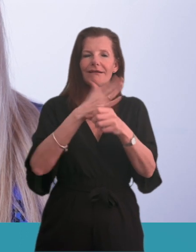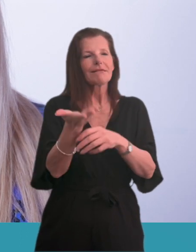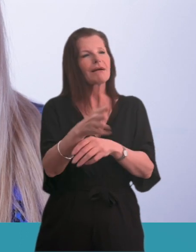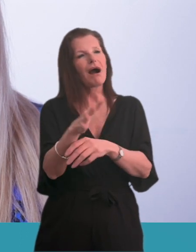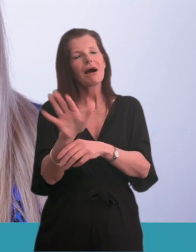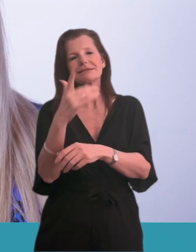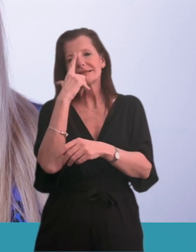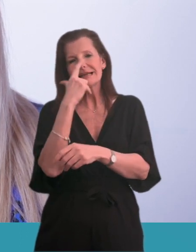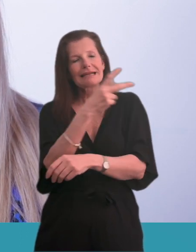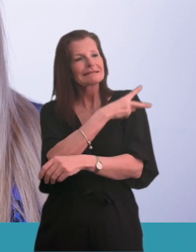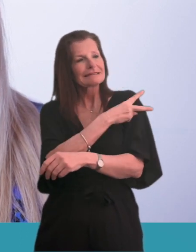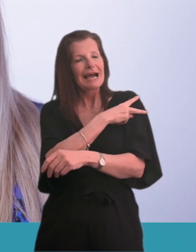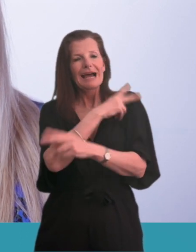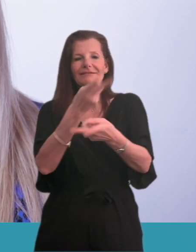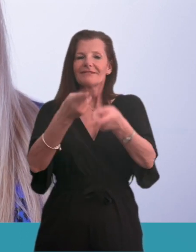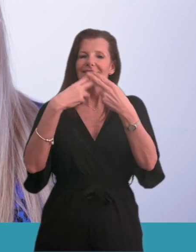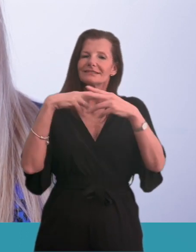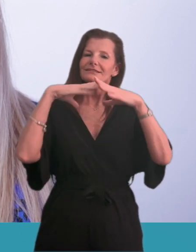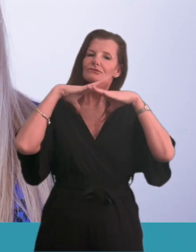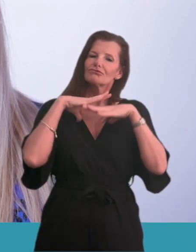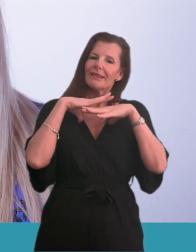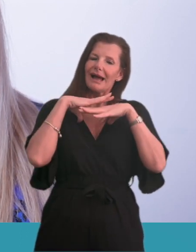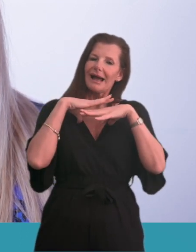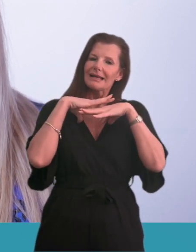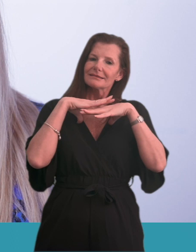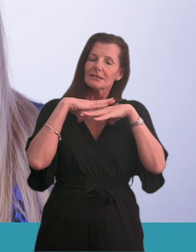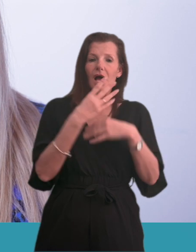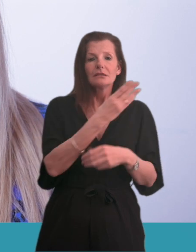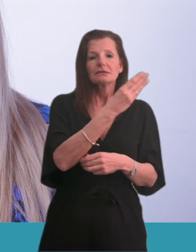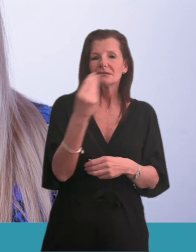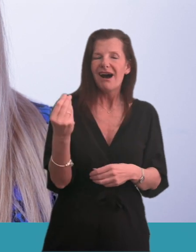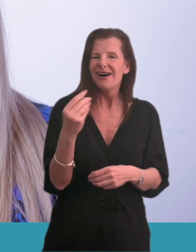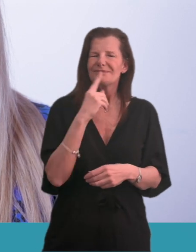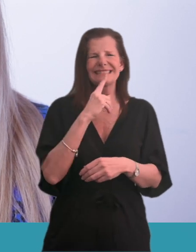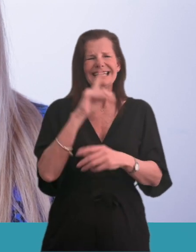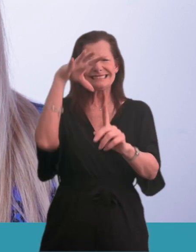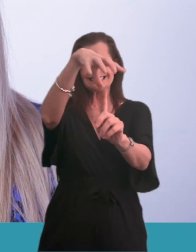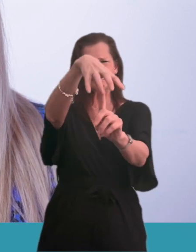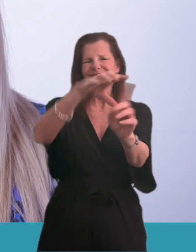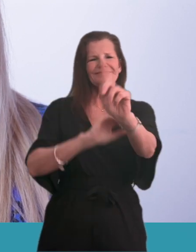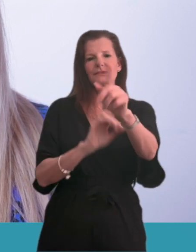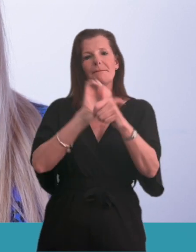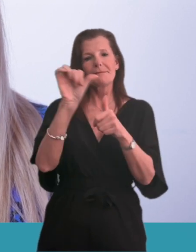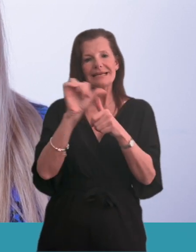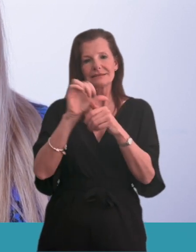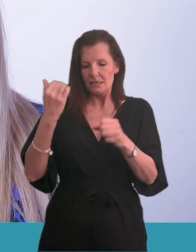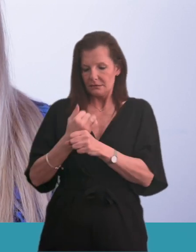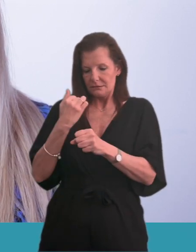visitors could relax. Some people thought that improving our current sites would be better for the environment. Our